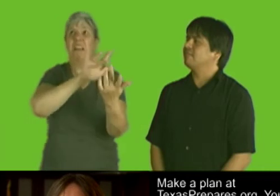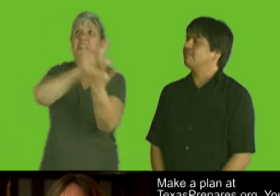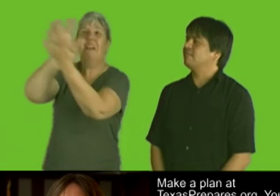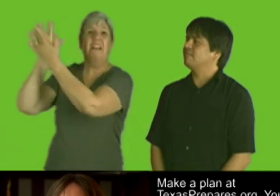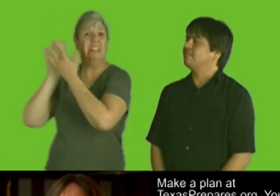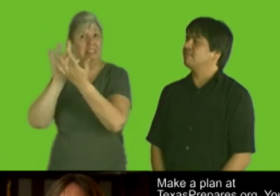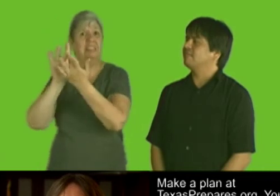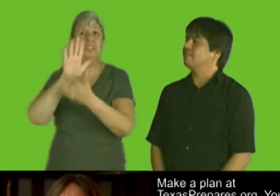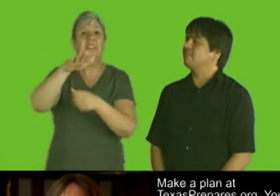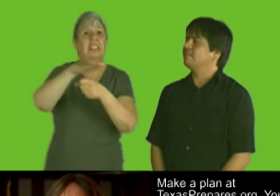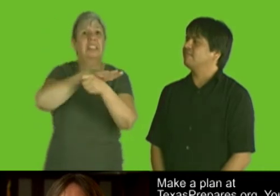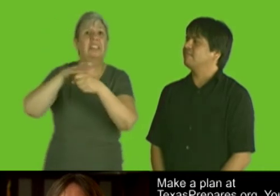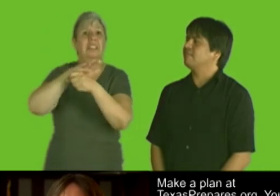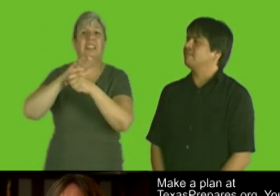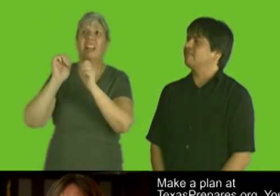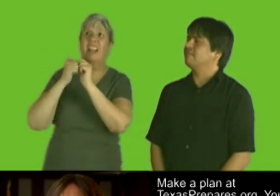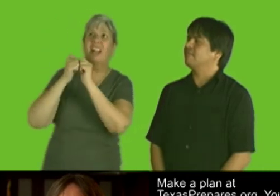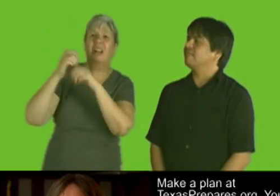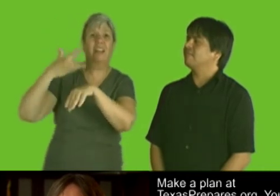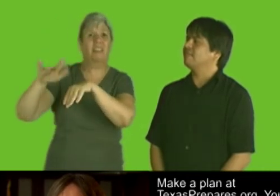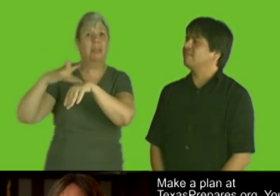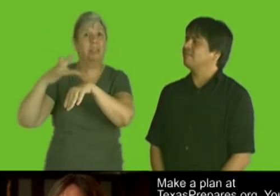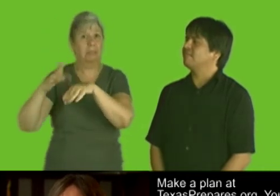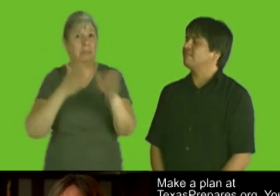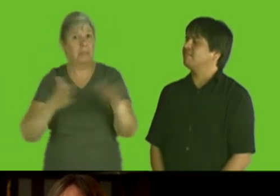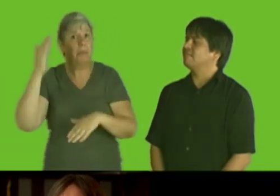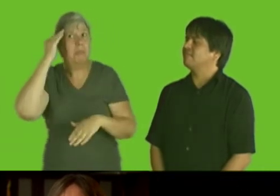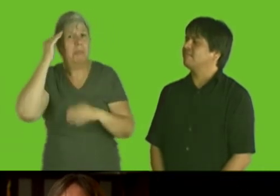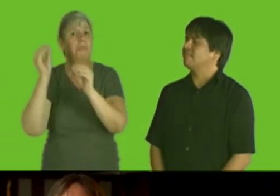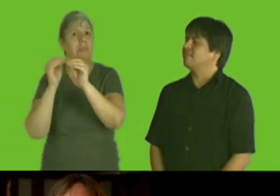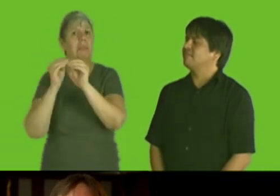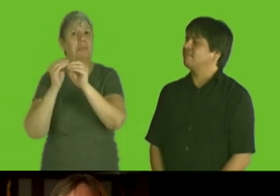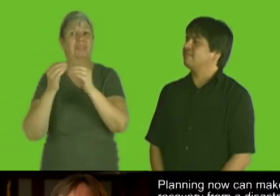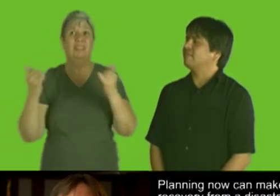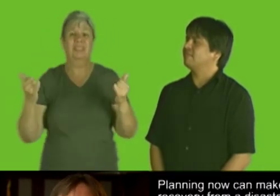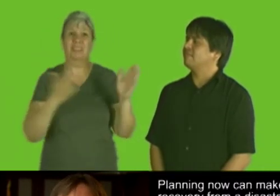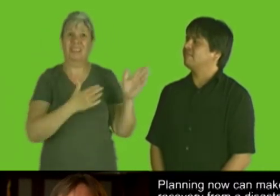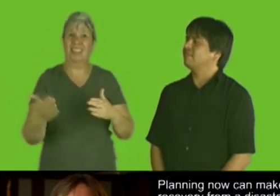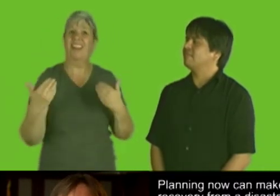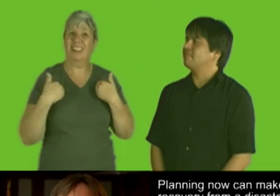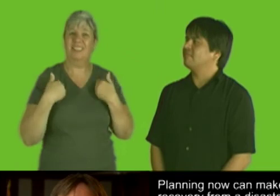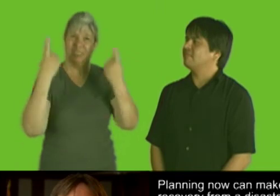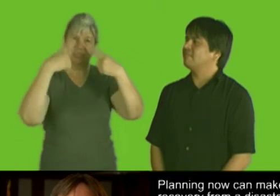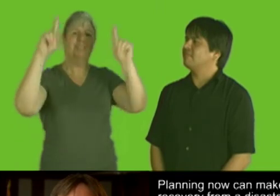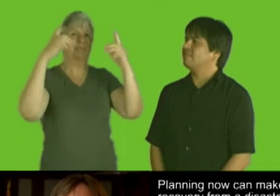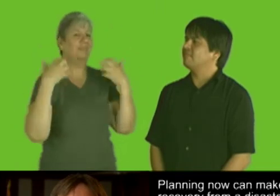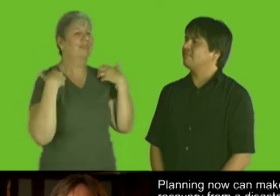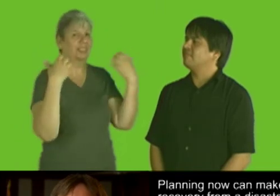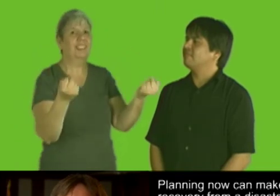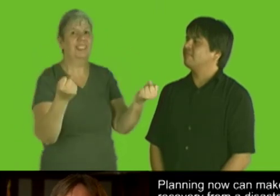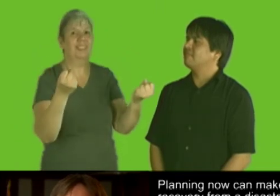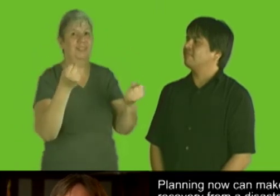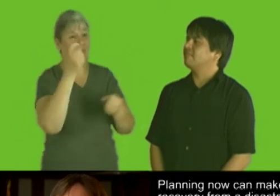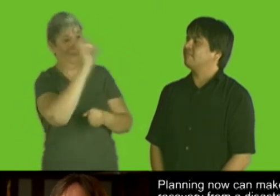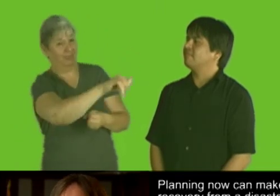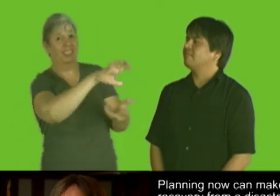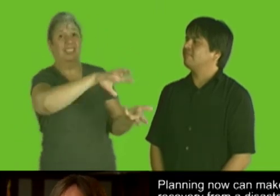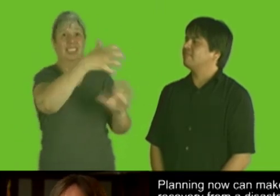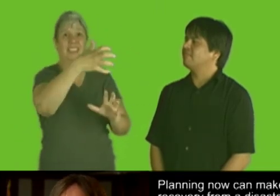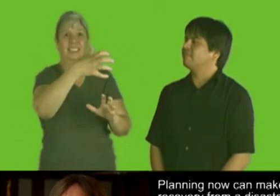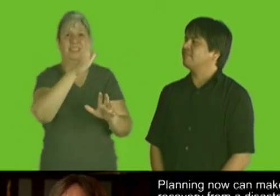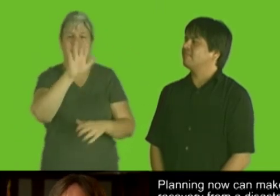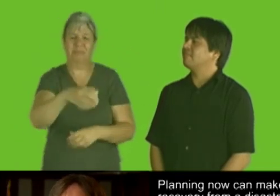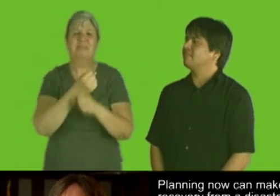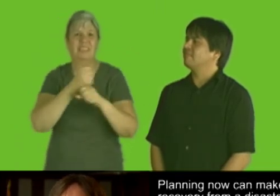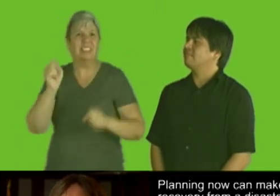organizations to find out more about the plans available in your area. Planning now can make recovery from a disaster a